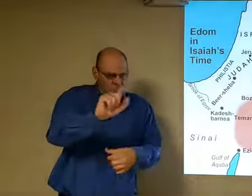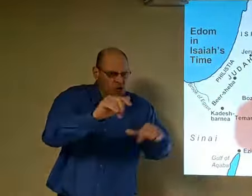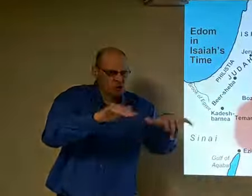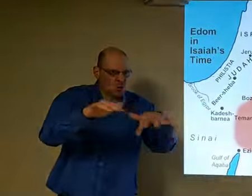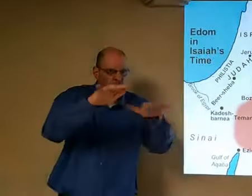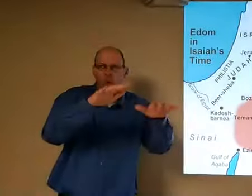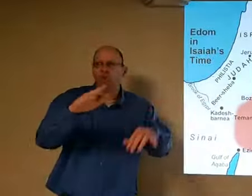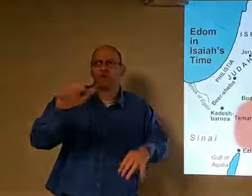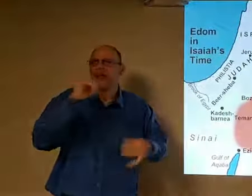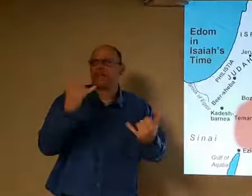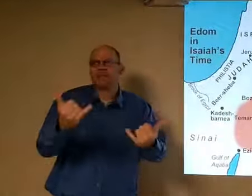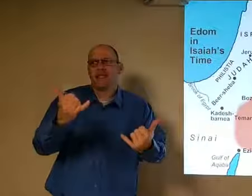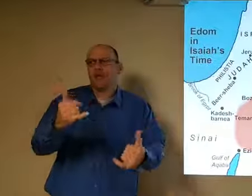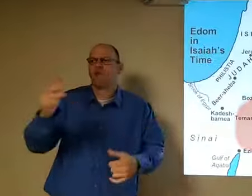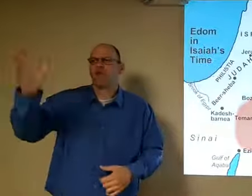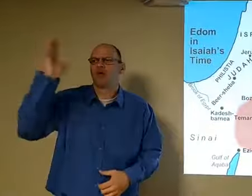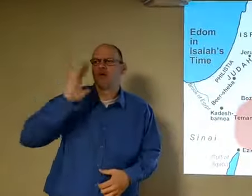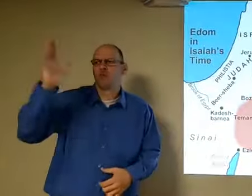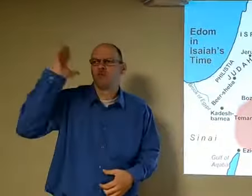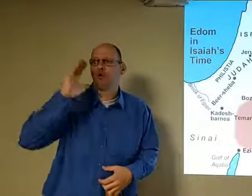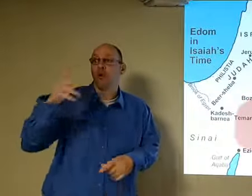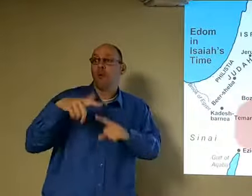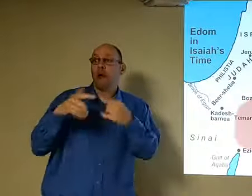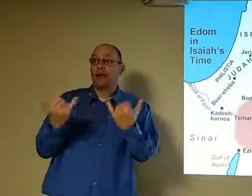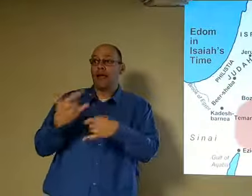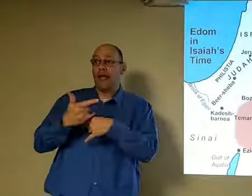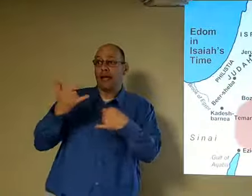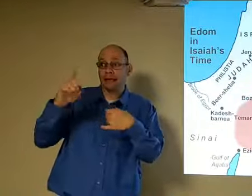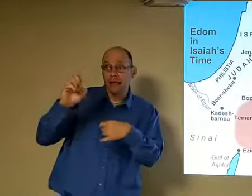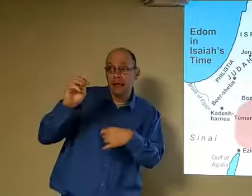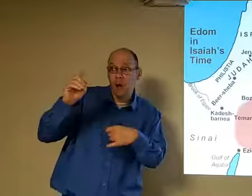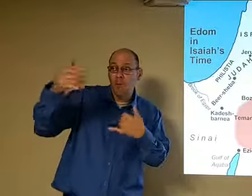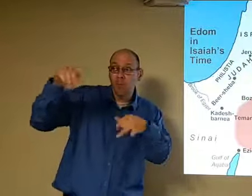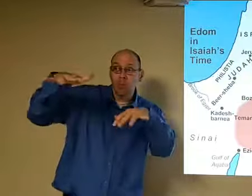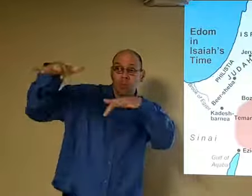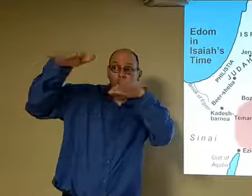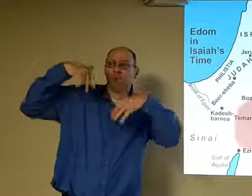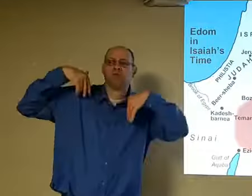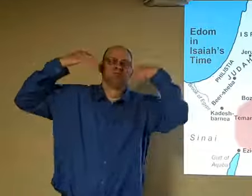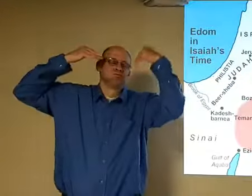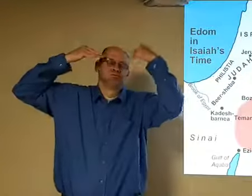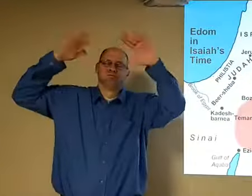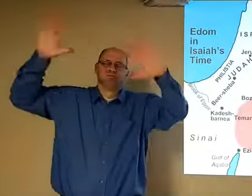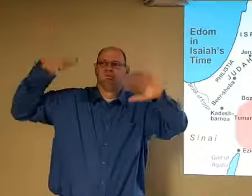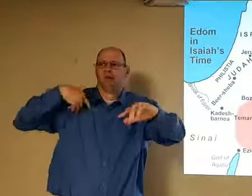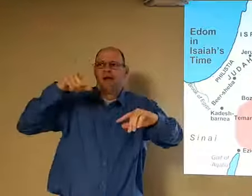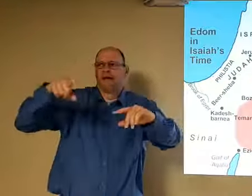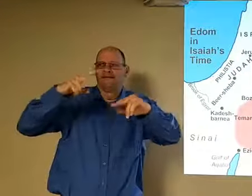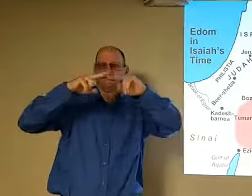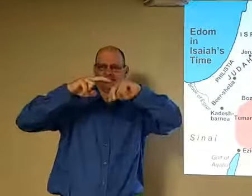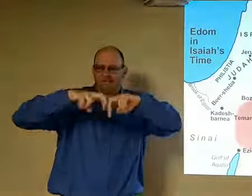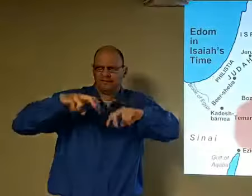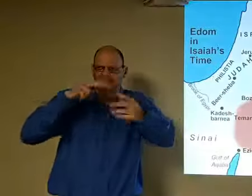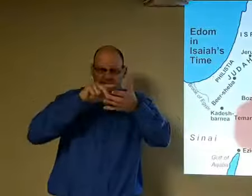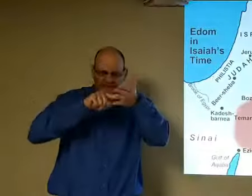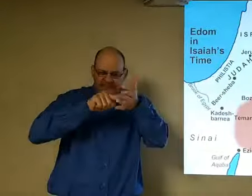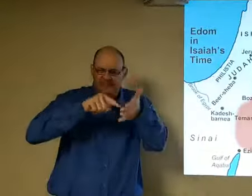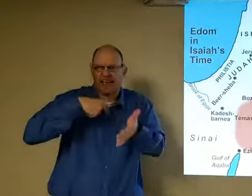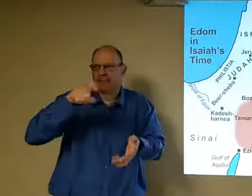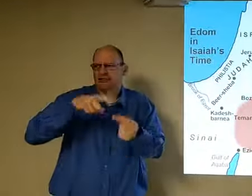so I was trying to figure out where it was you know I don't know where today is gotta